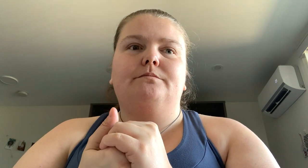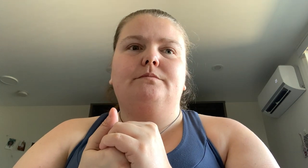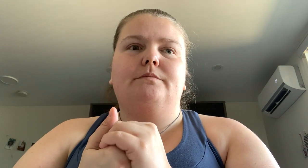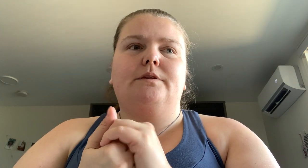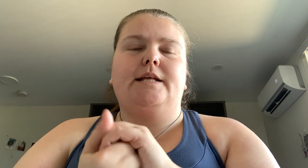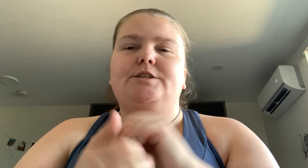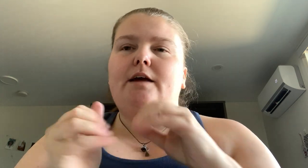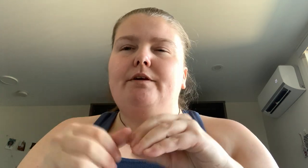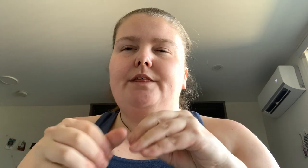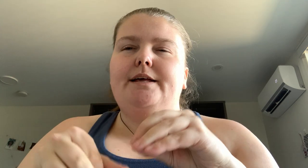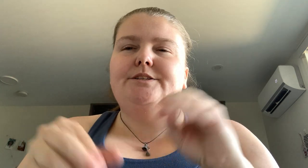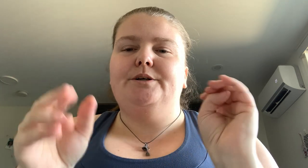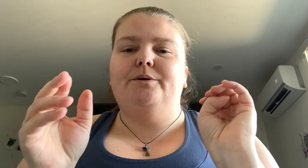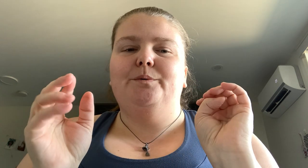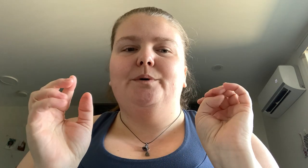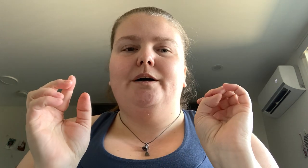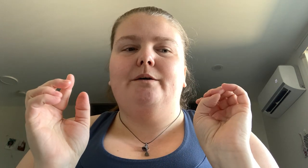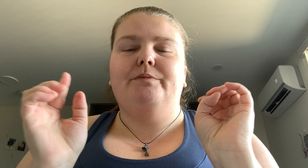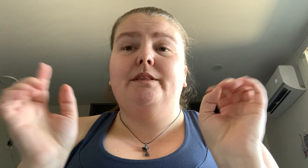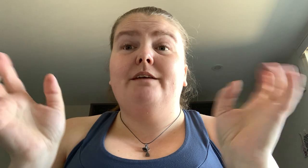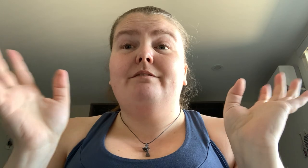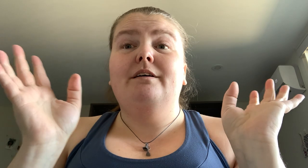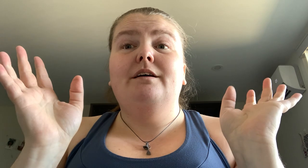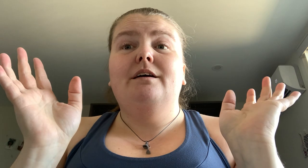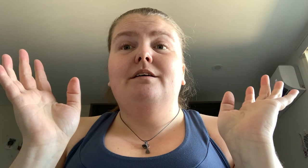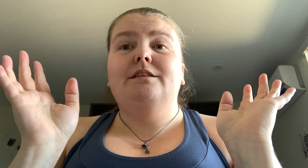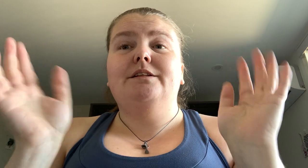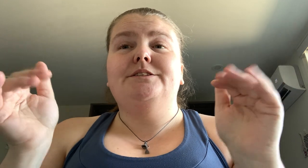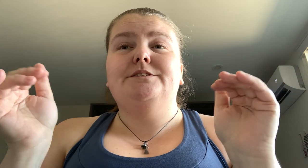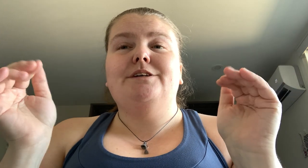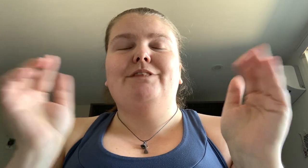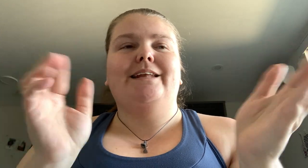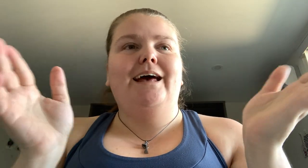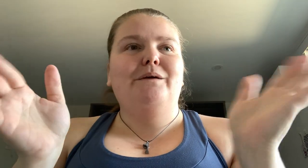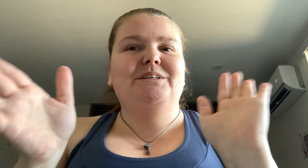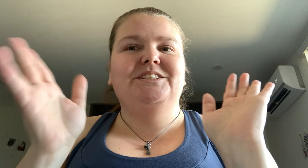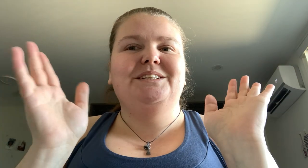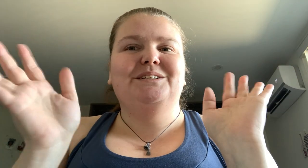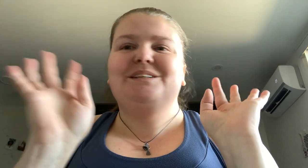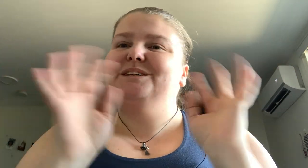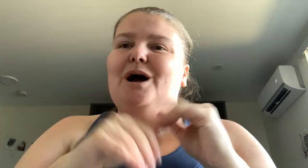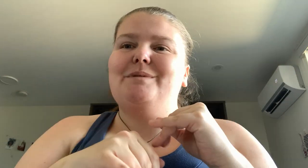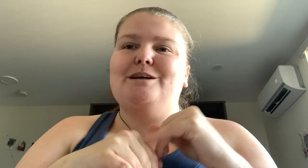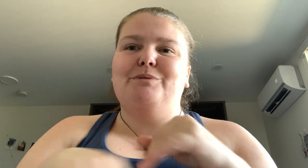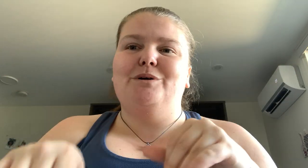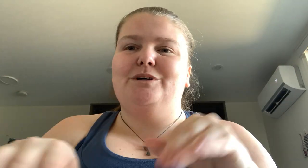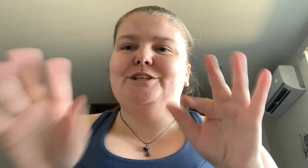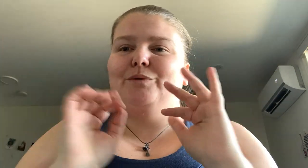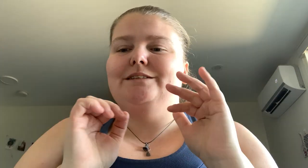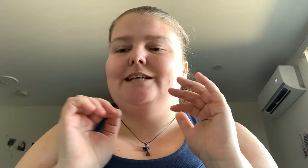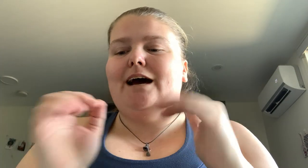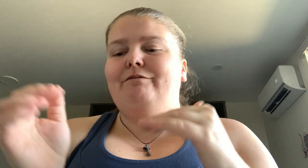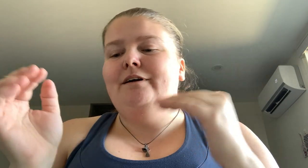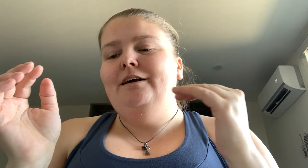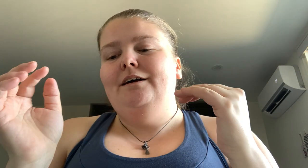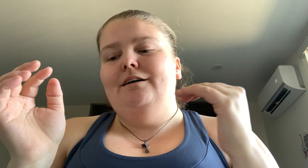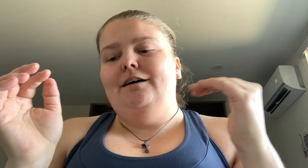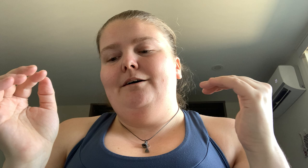that's not everything so um if the stuff that I am missing comment down below because I want to have um